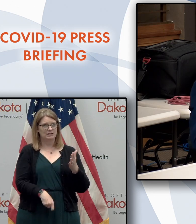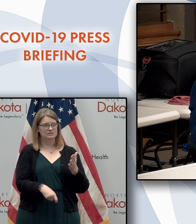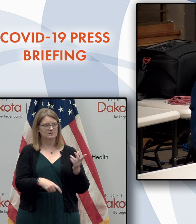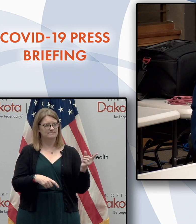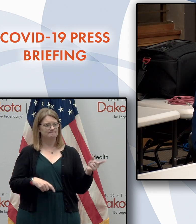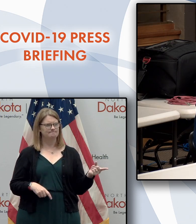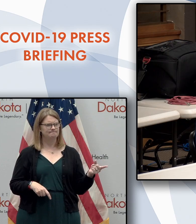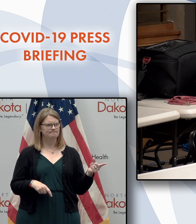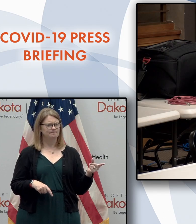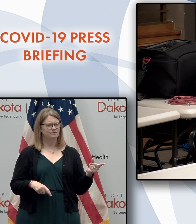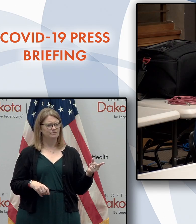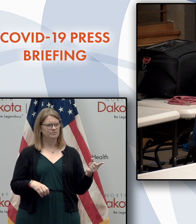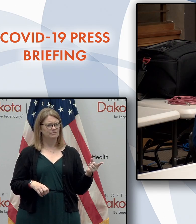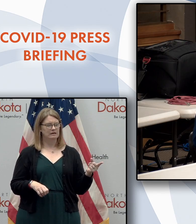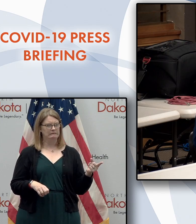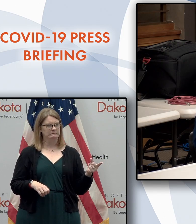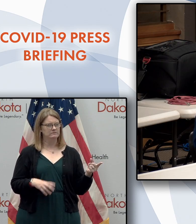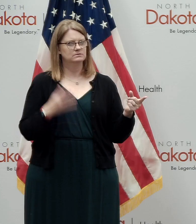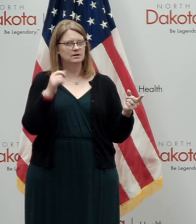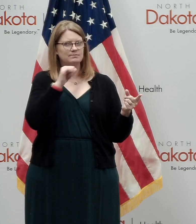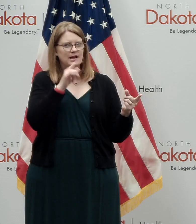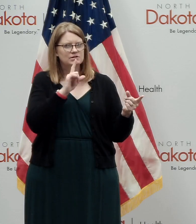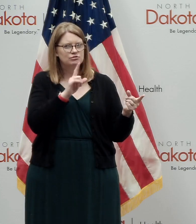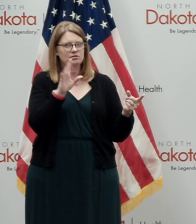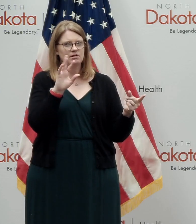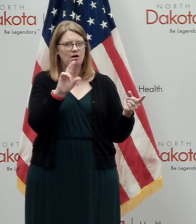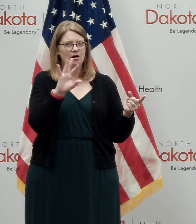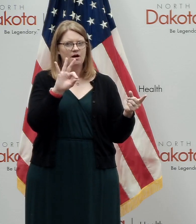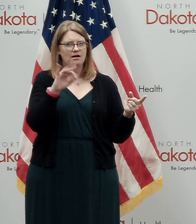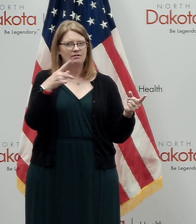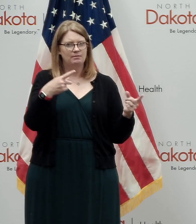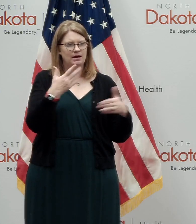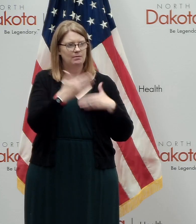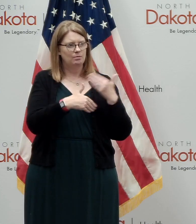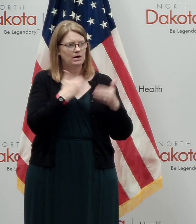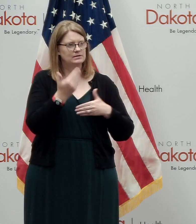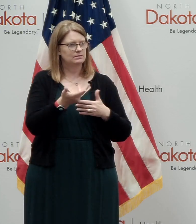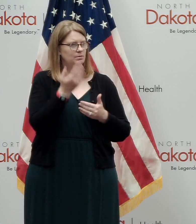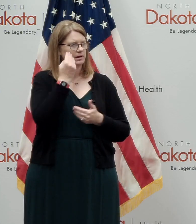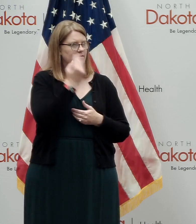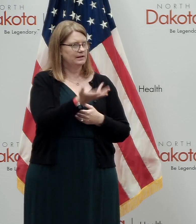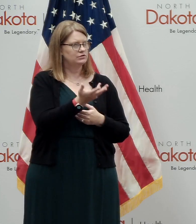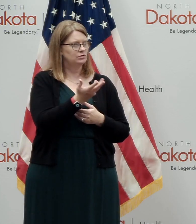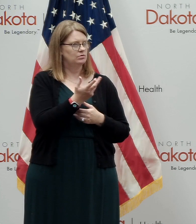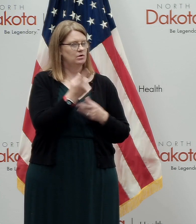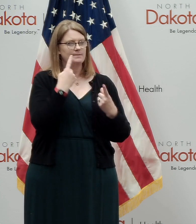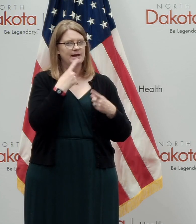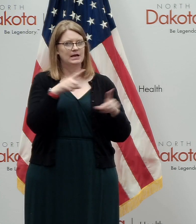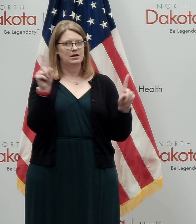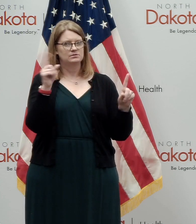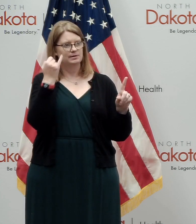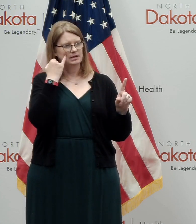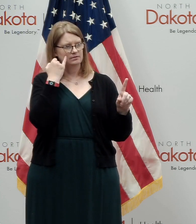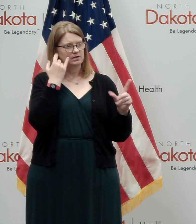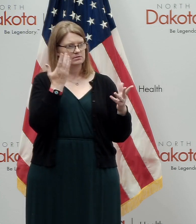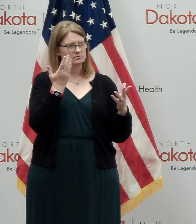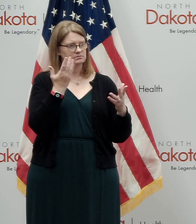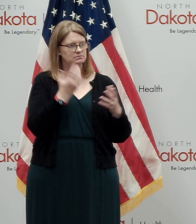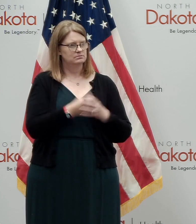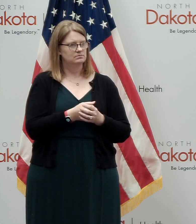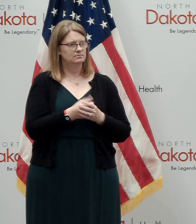don't, uh, not up to speed on the RFP process on that, but we can certainly get you an update or we'll make an announcement if there is one. But,